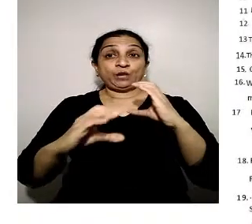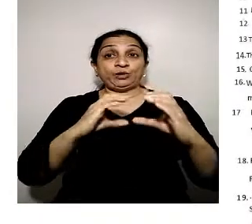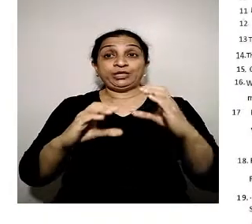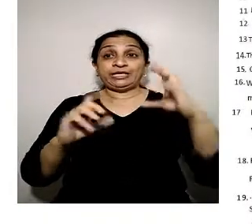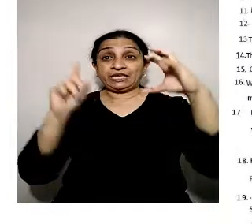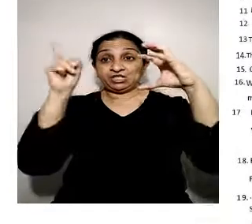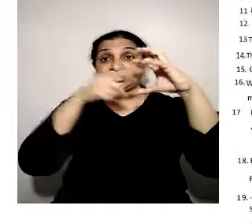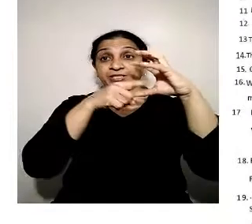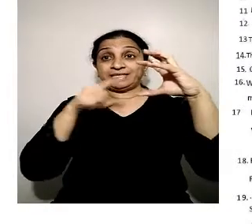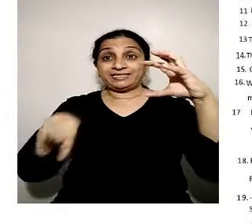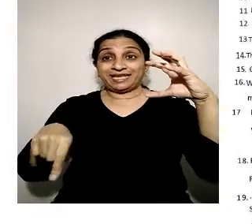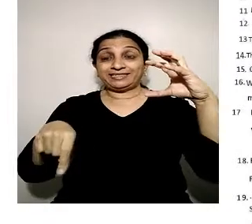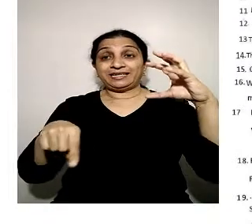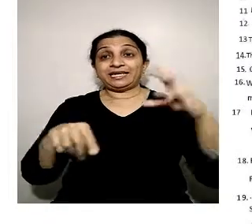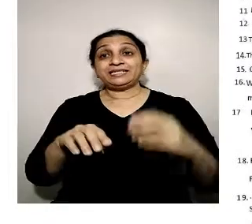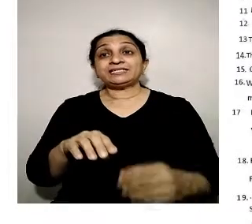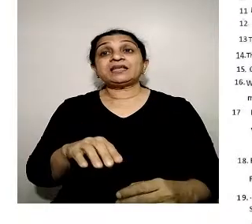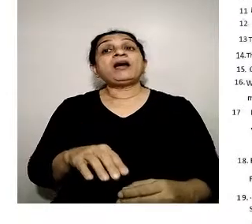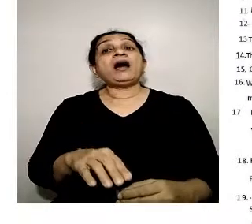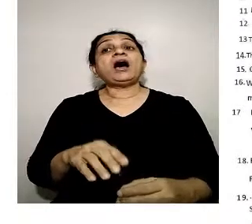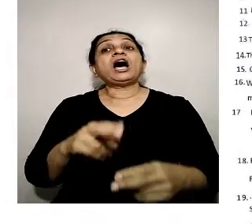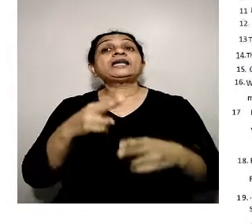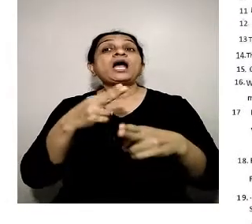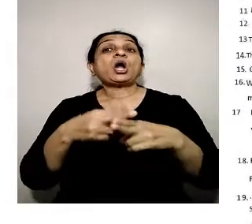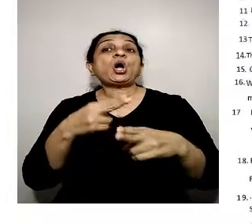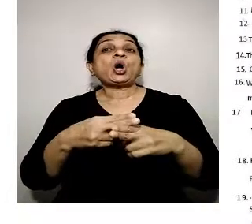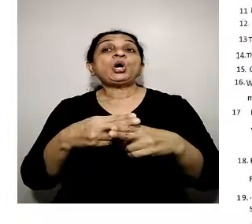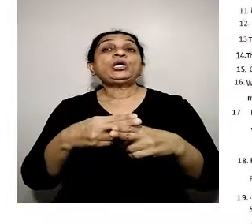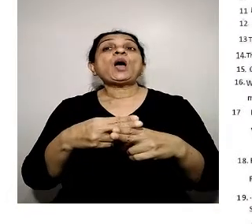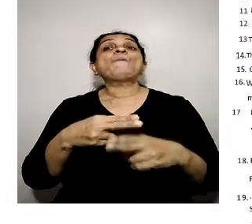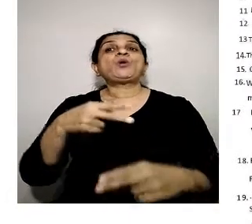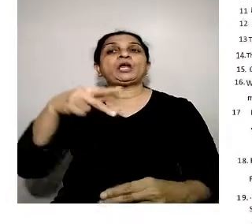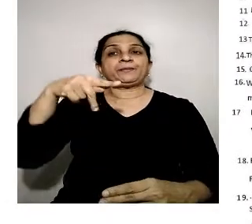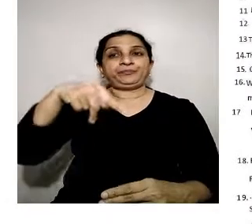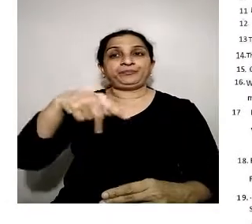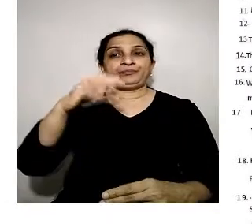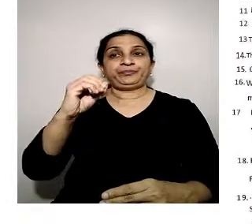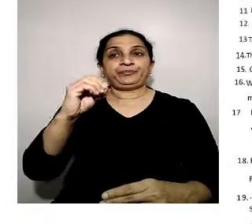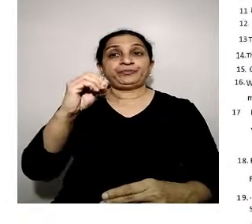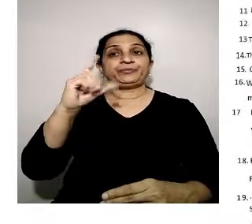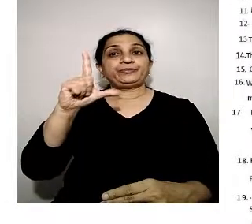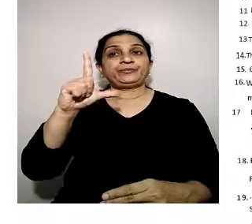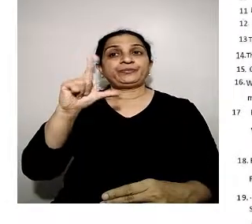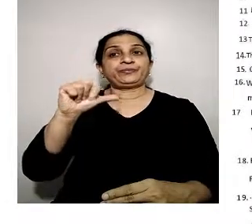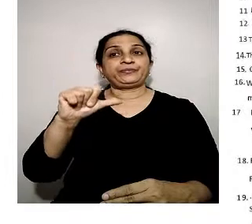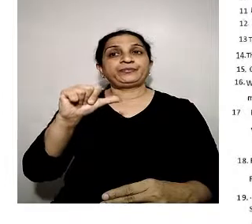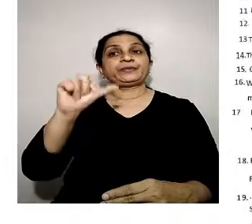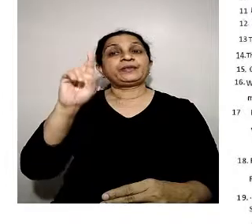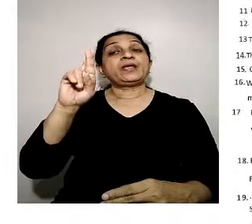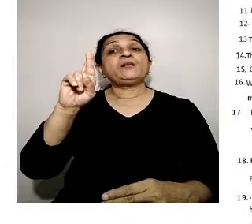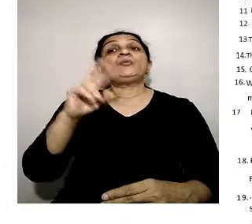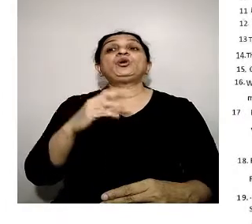Twelve. Communication satellites are called polar satellites.